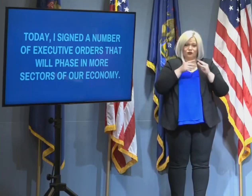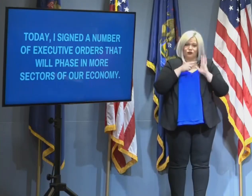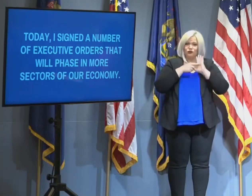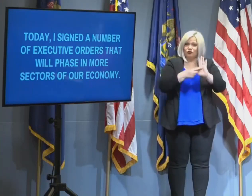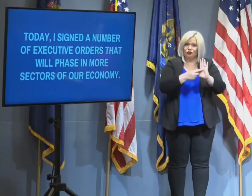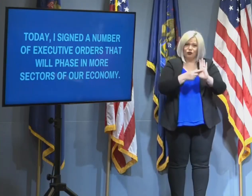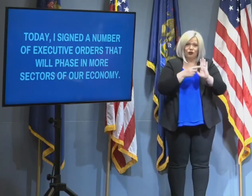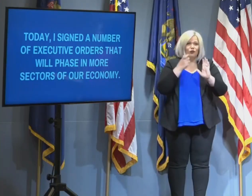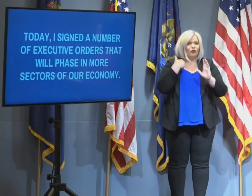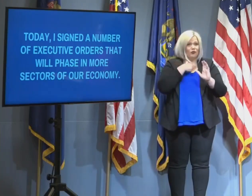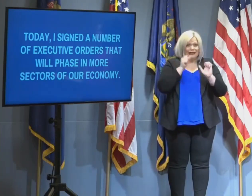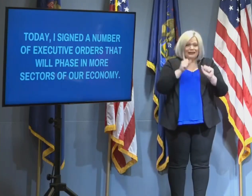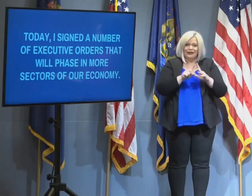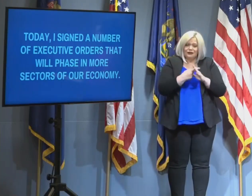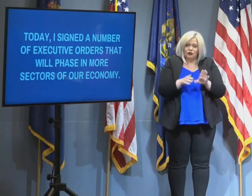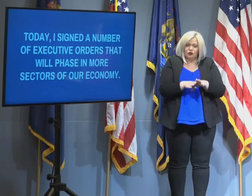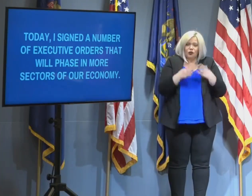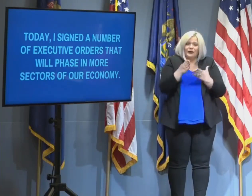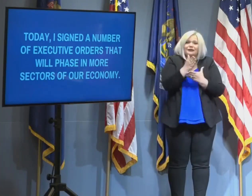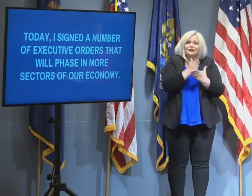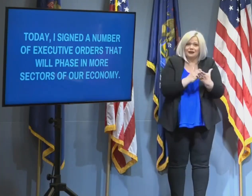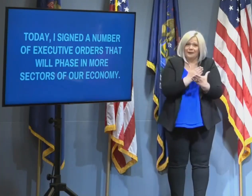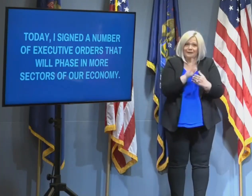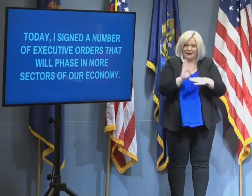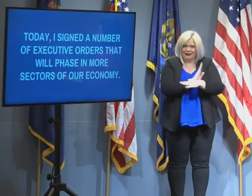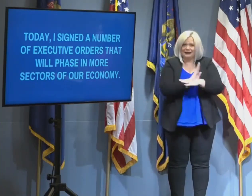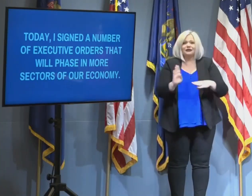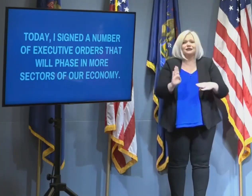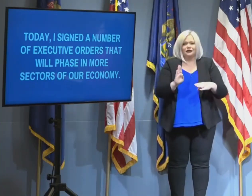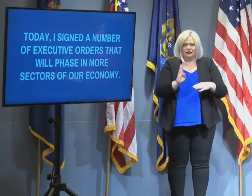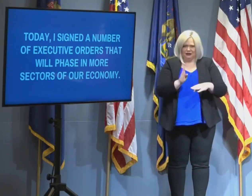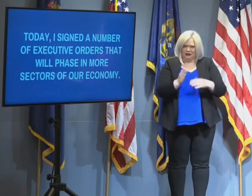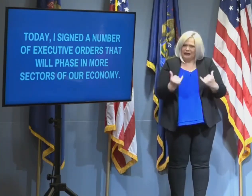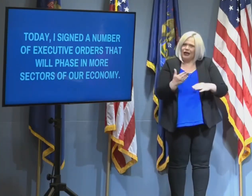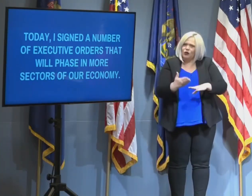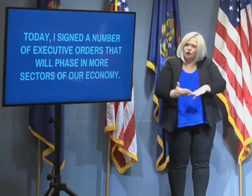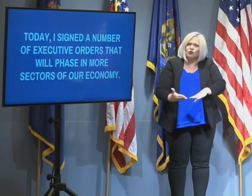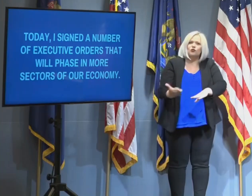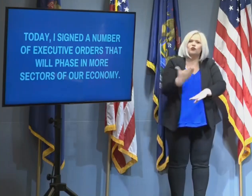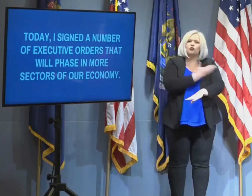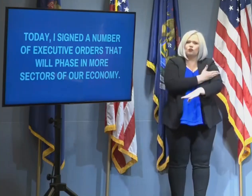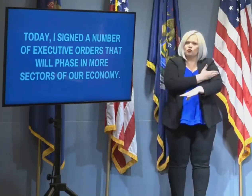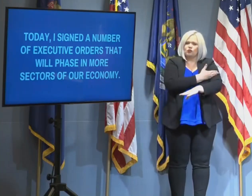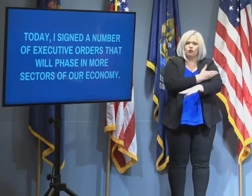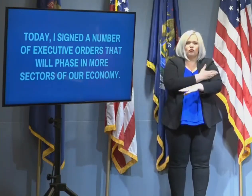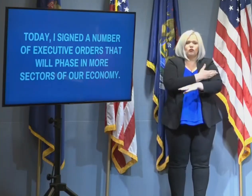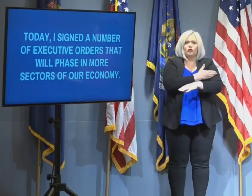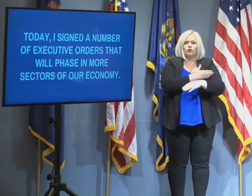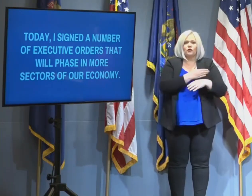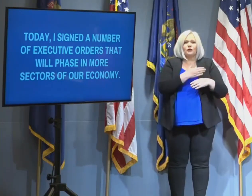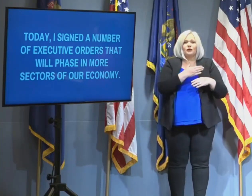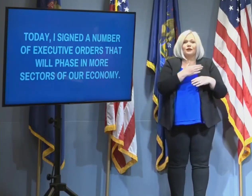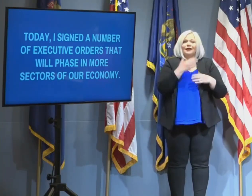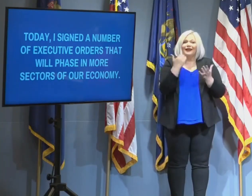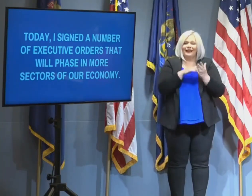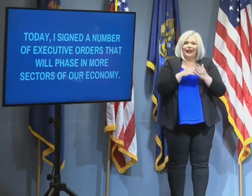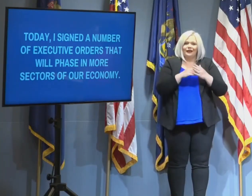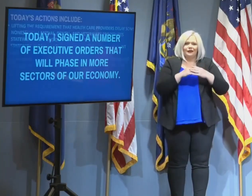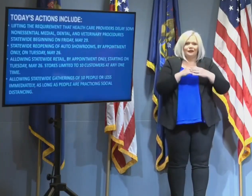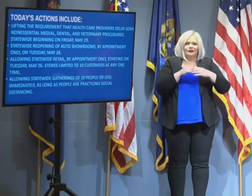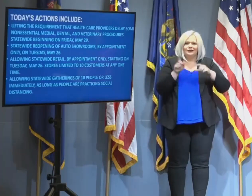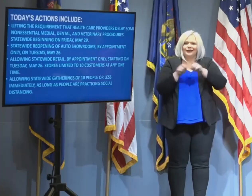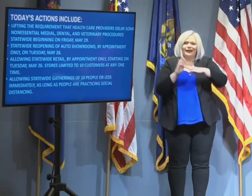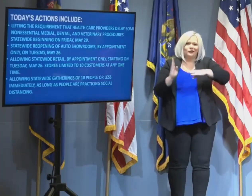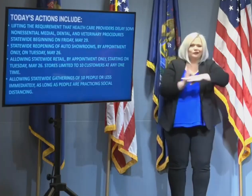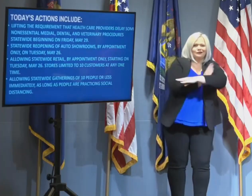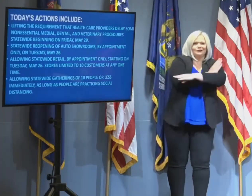doing this incrementally, as I have said on multiple occasions. This is like a dial we're turning, a switch that we just flipped. Today's